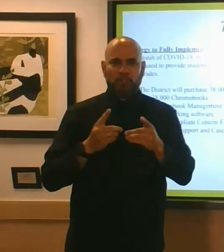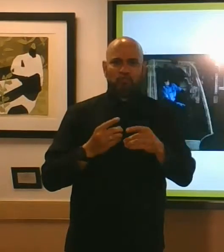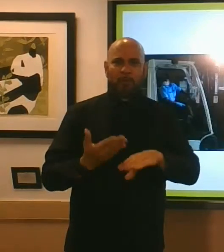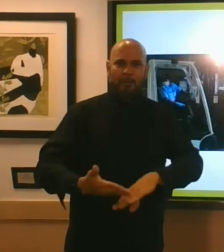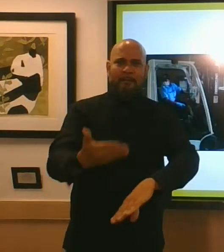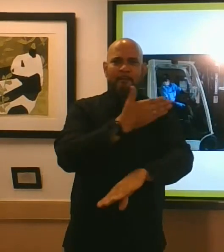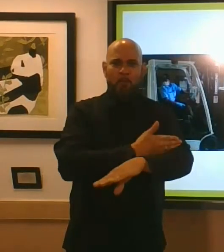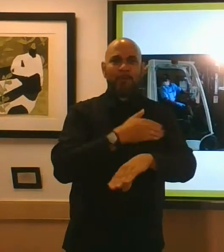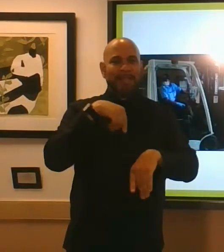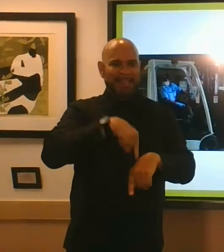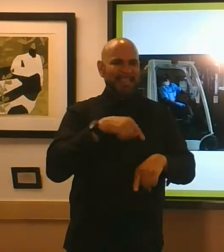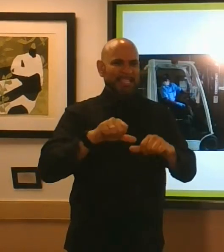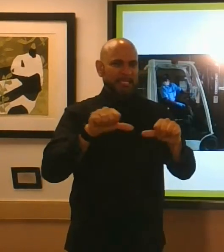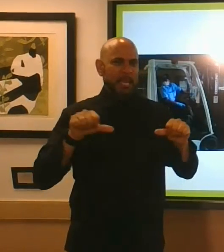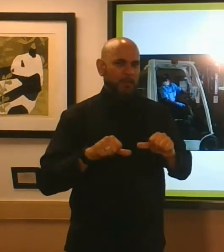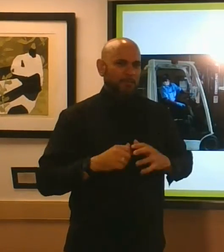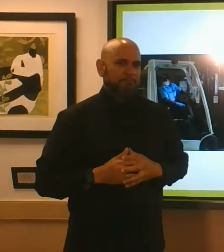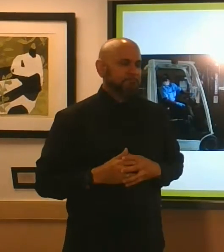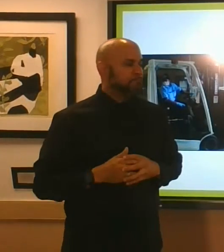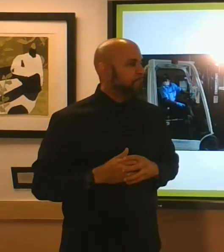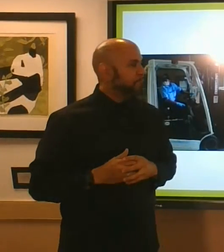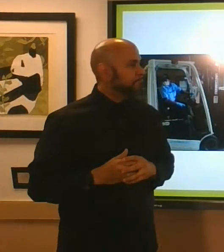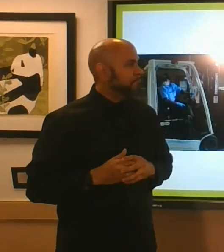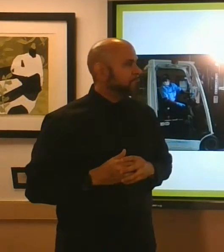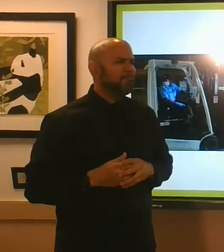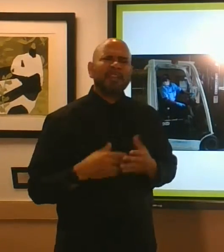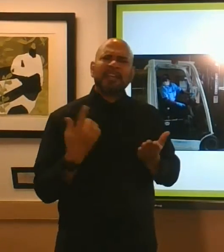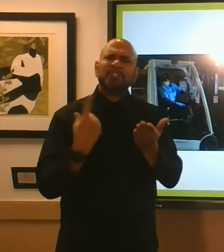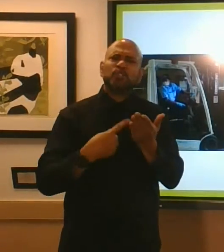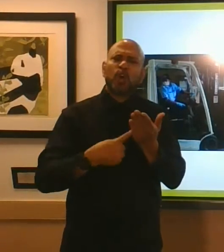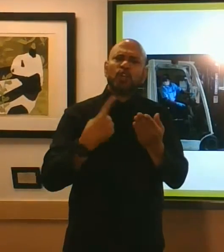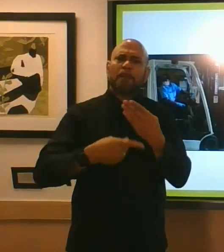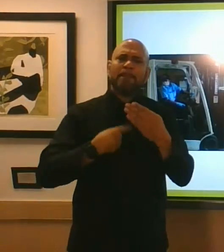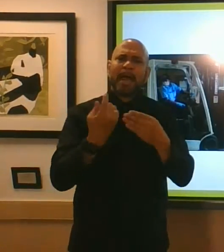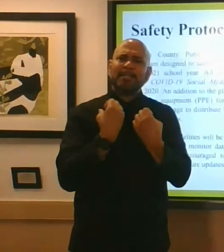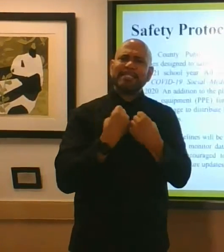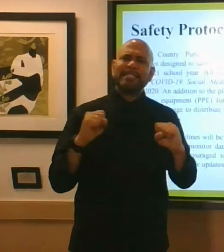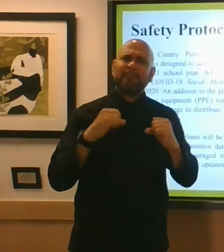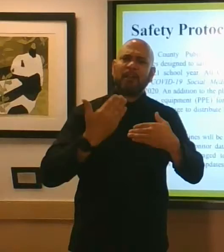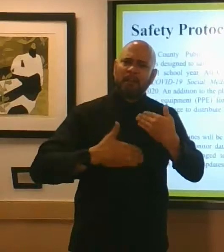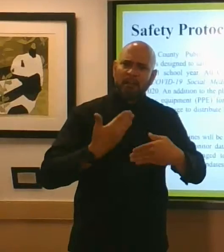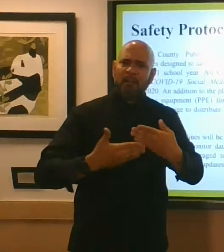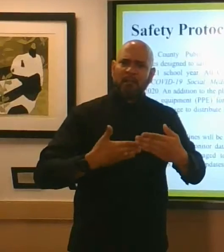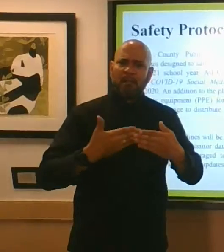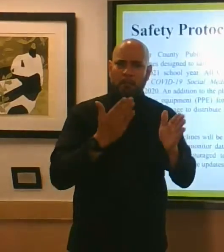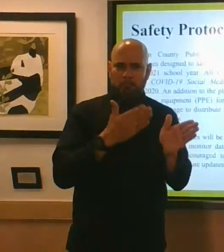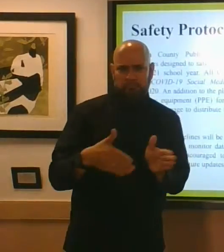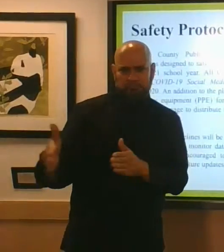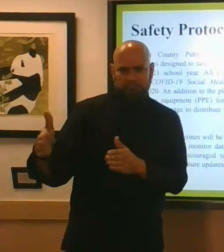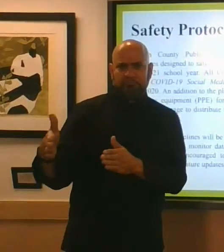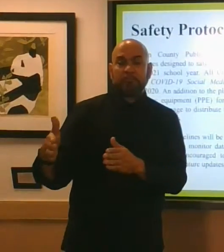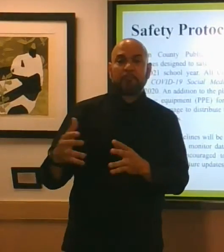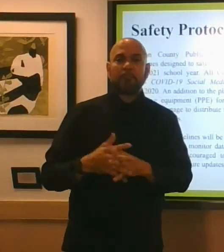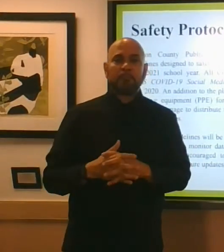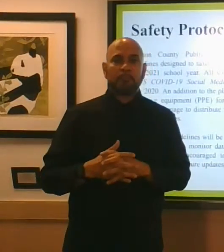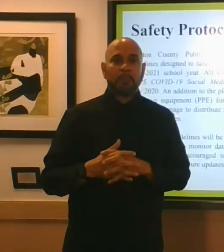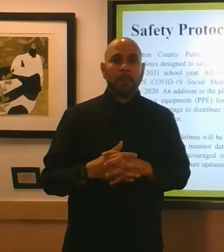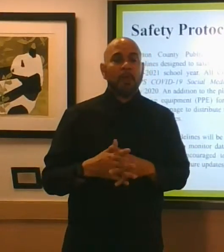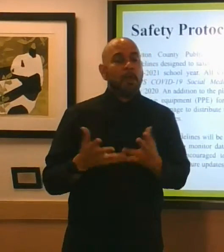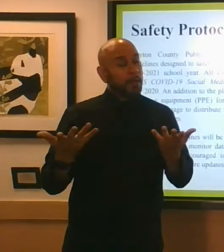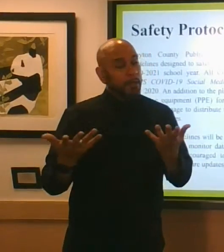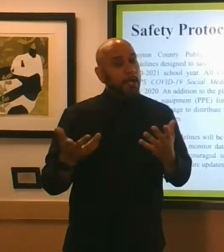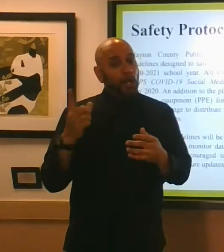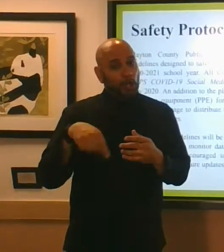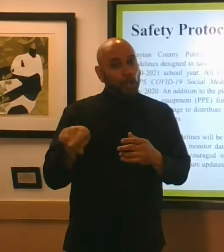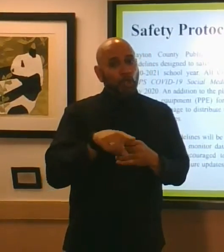area let's talk about safety protocols processes and procedures you will get you